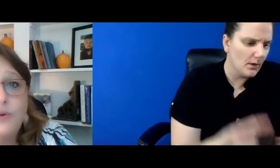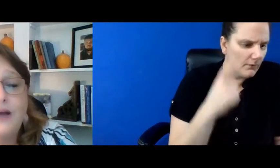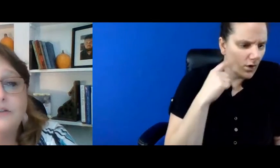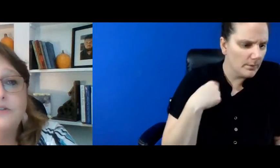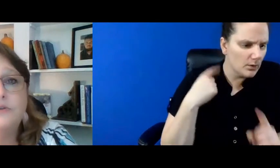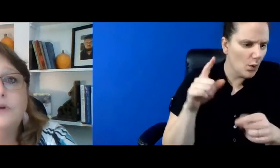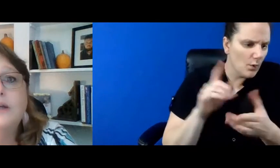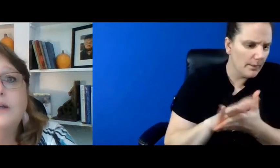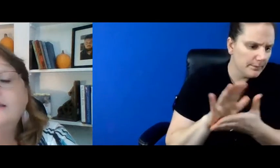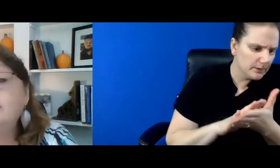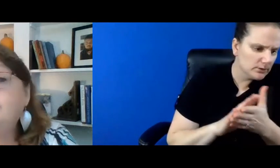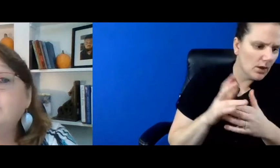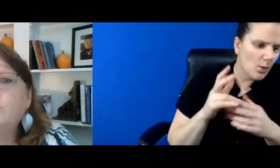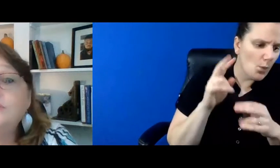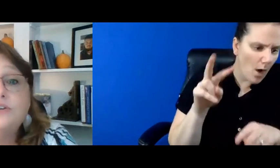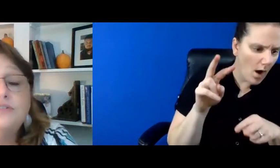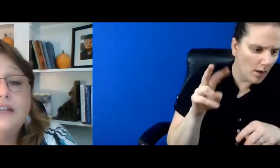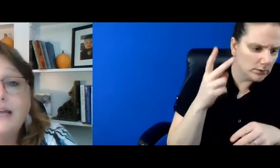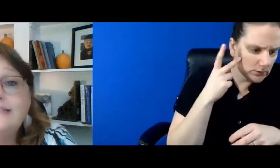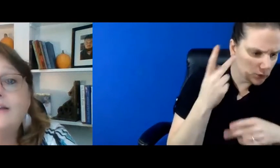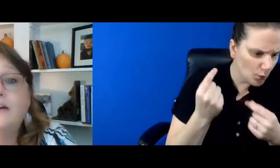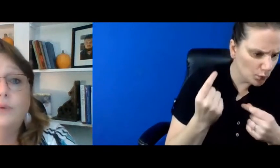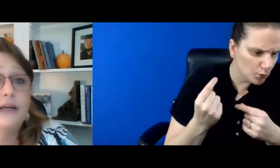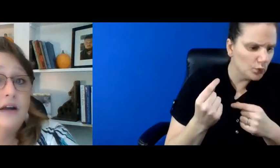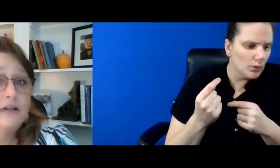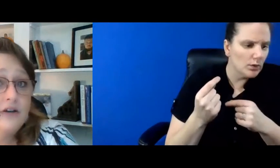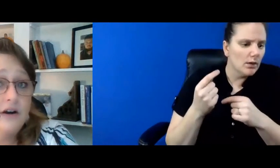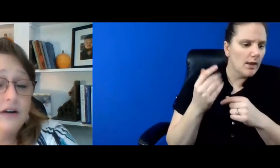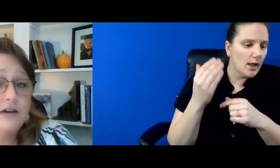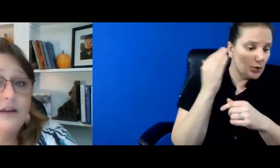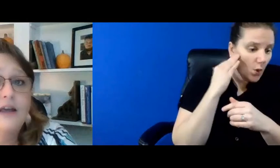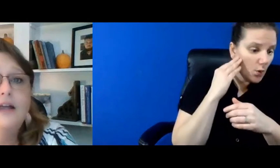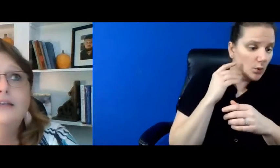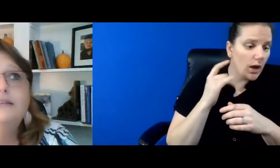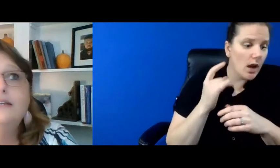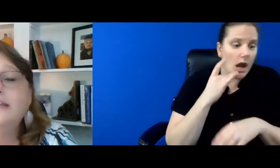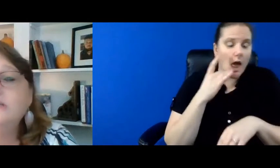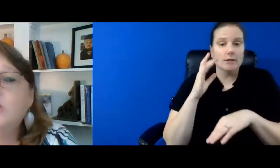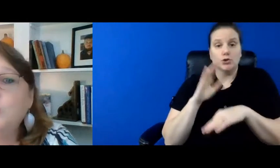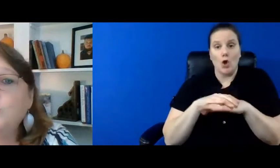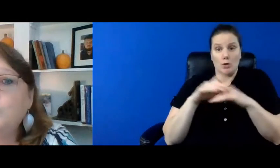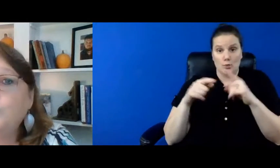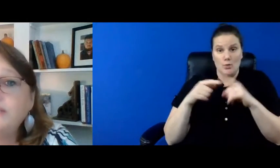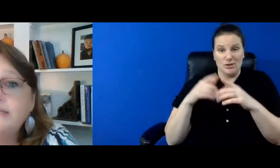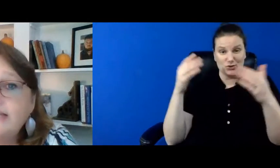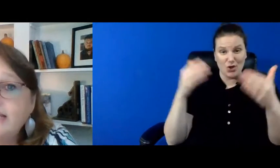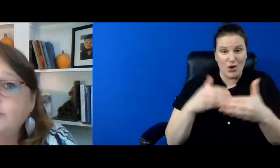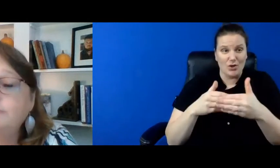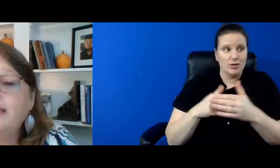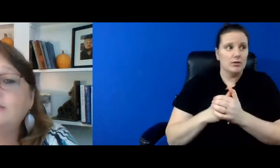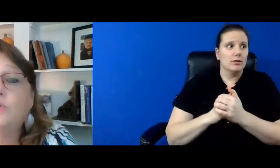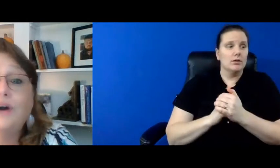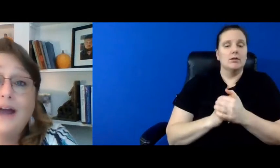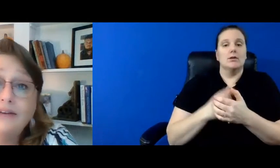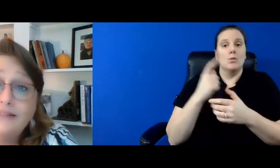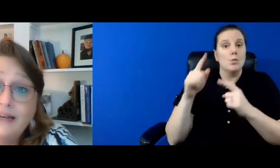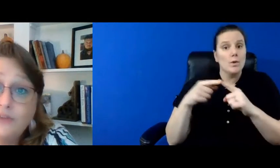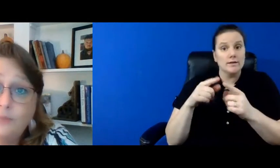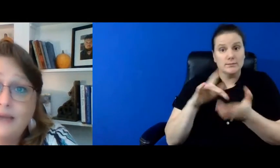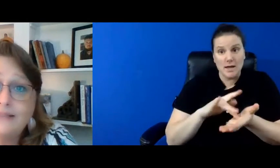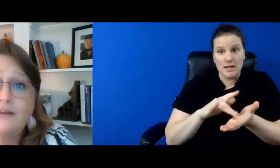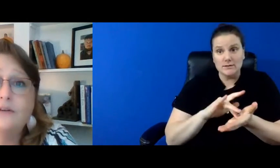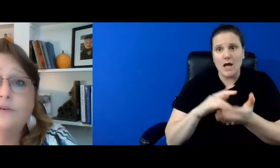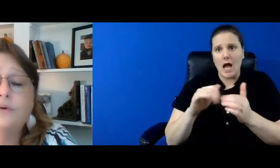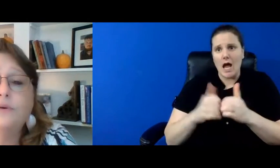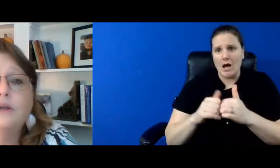kids knew how to do did they know to turn the lights on when it got dark did they know when to take their meds or how to